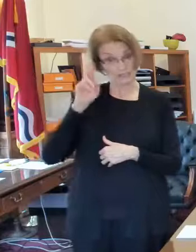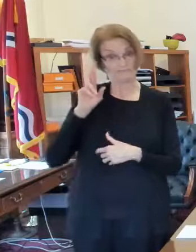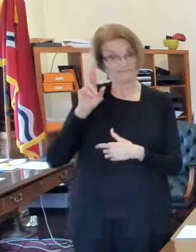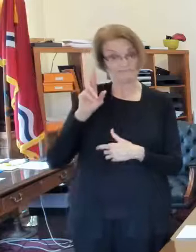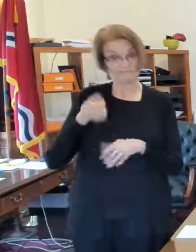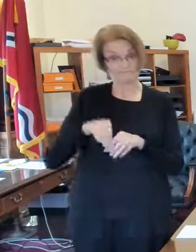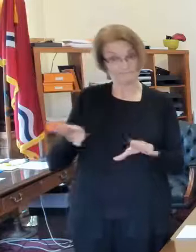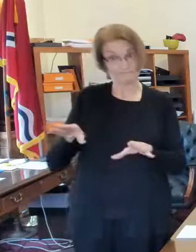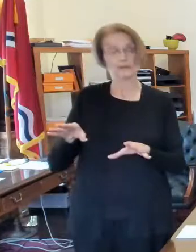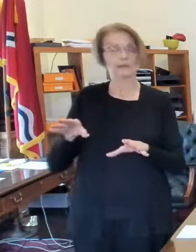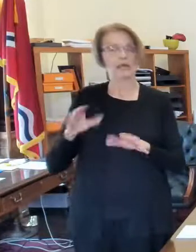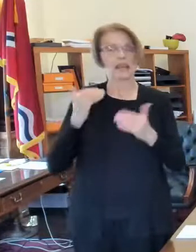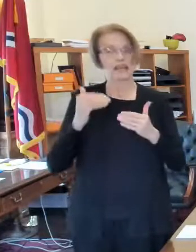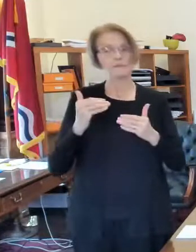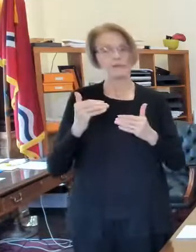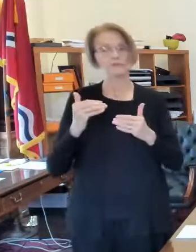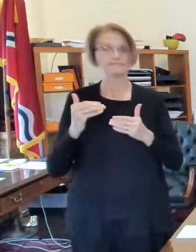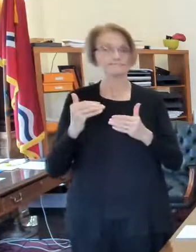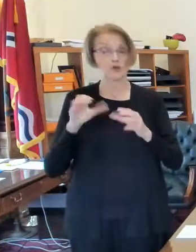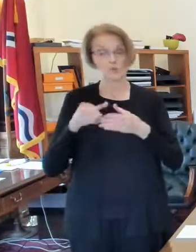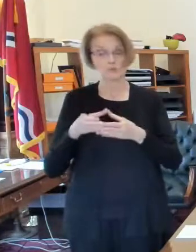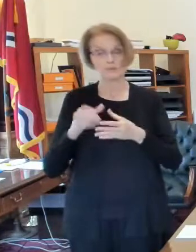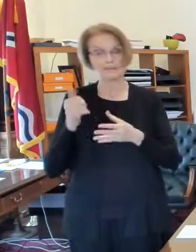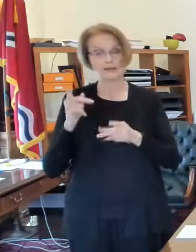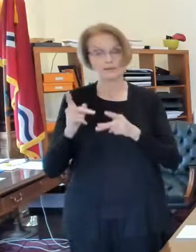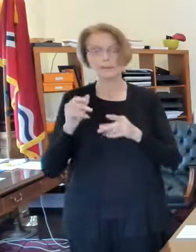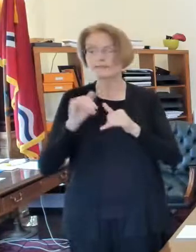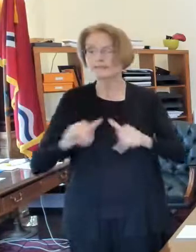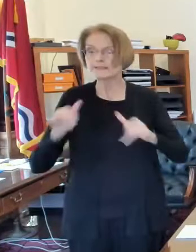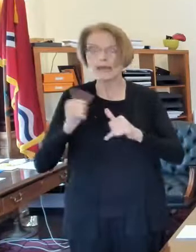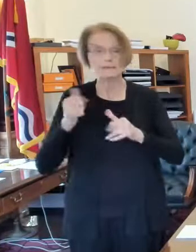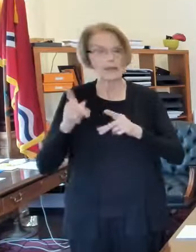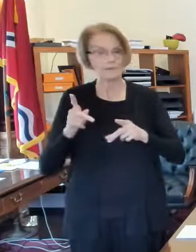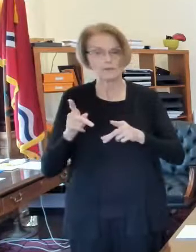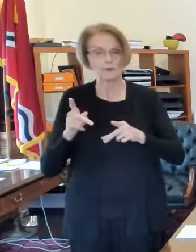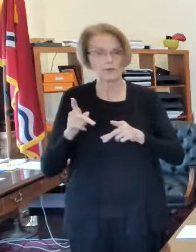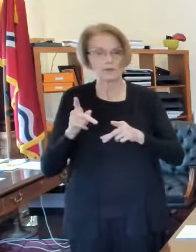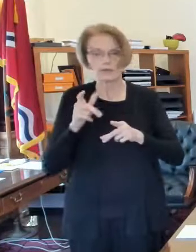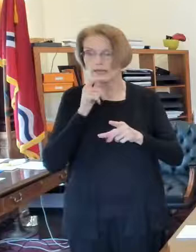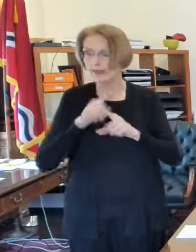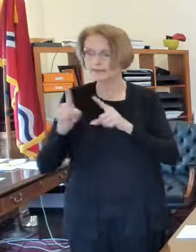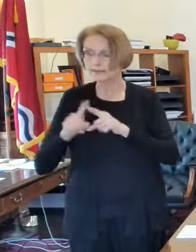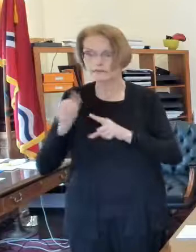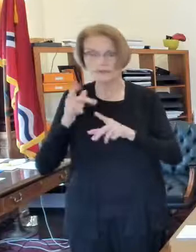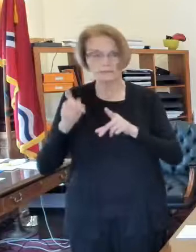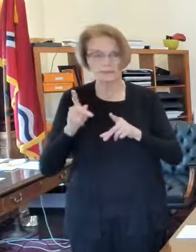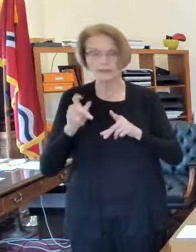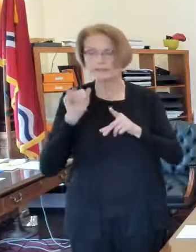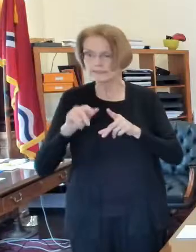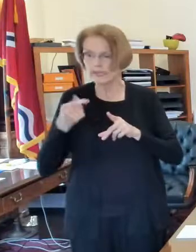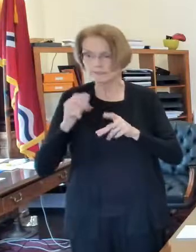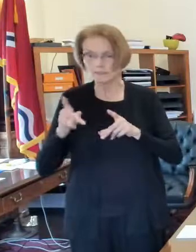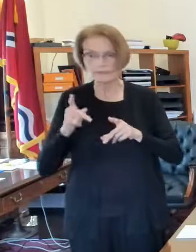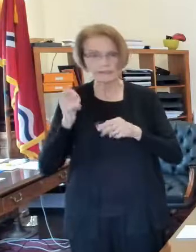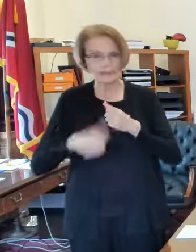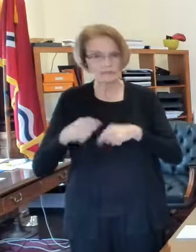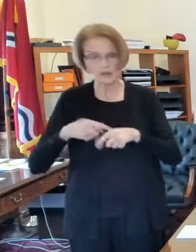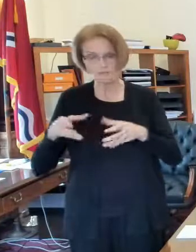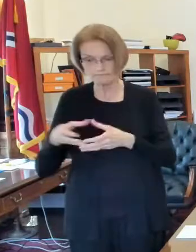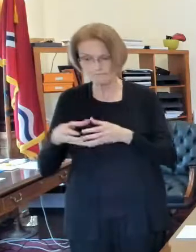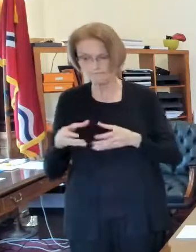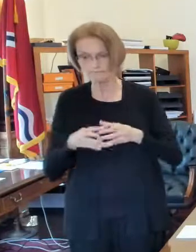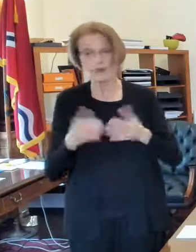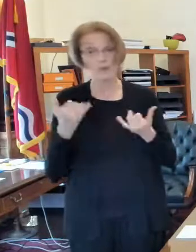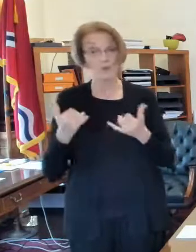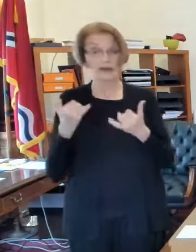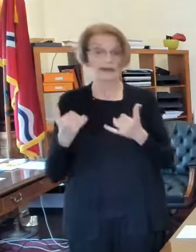their groups to 10 people the same 10 people all the time so we at this point nothing's off the table we're going